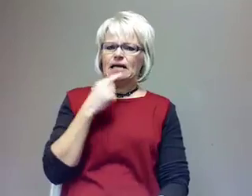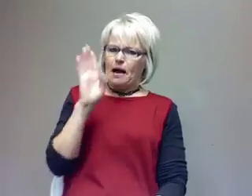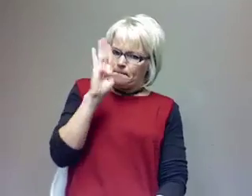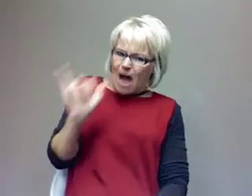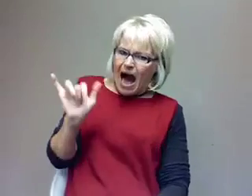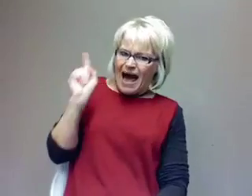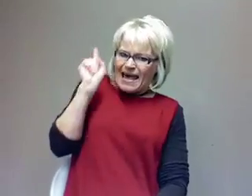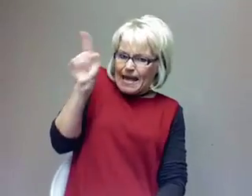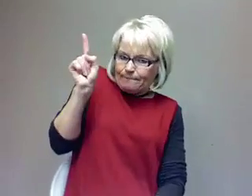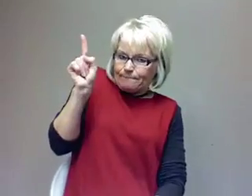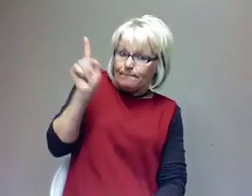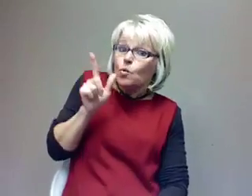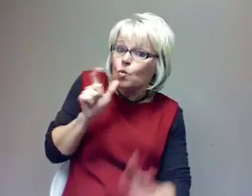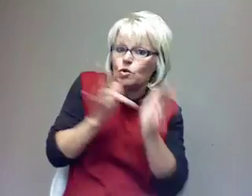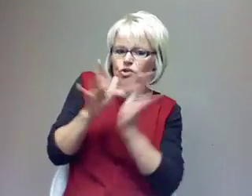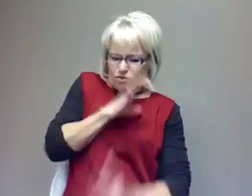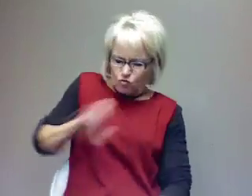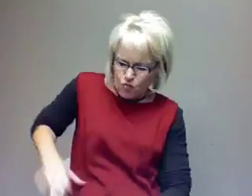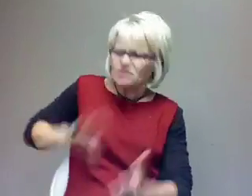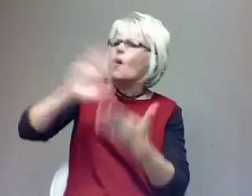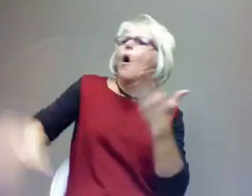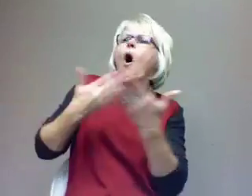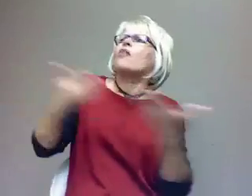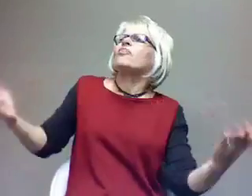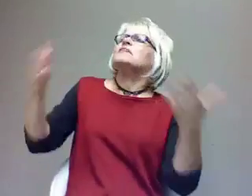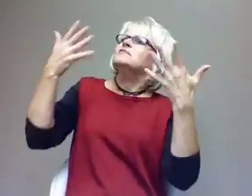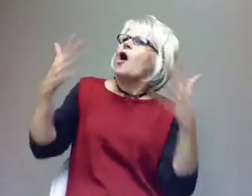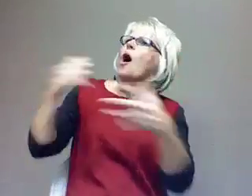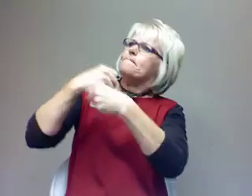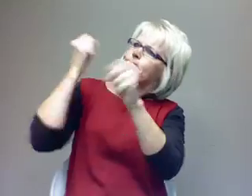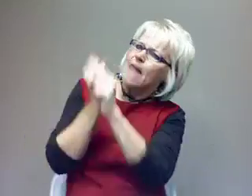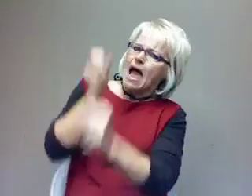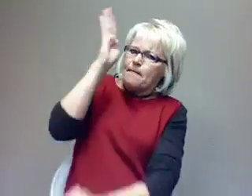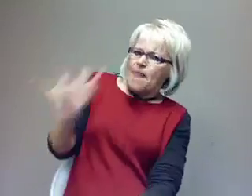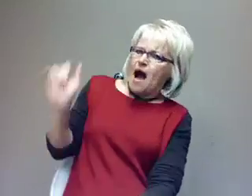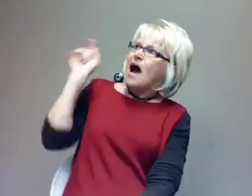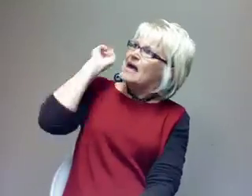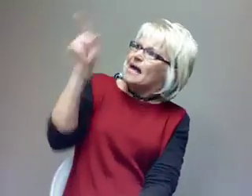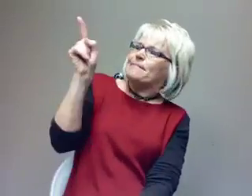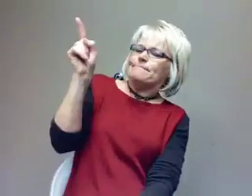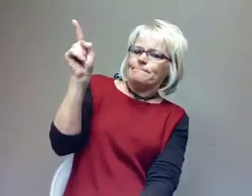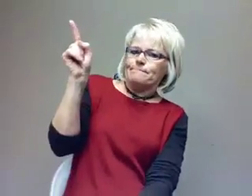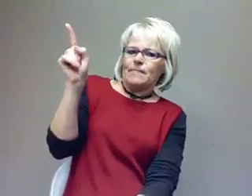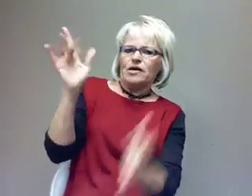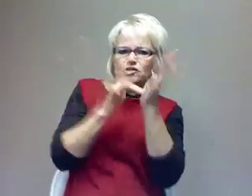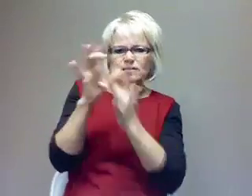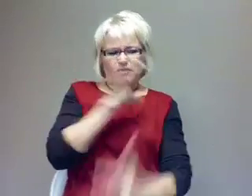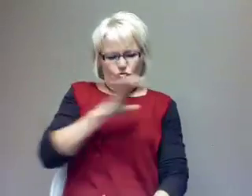all things have been created, things in heaven and things on earth. All things were created by Jesus and for